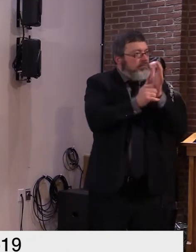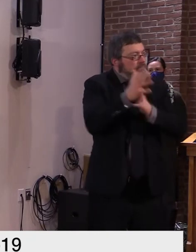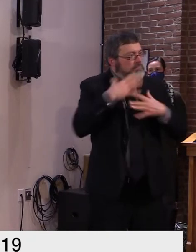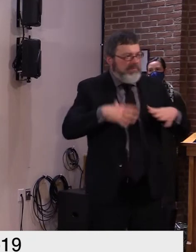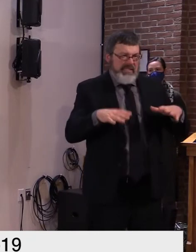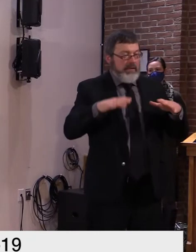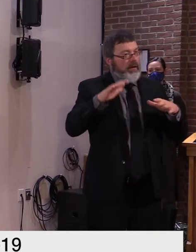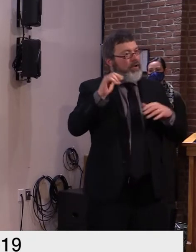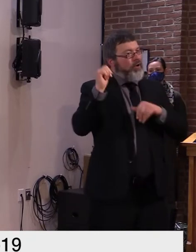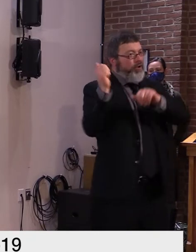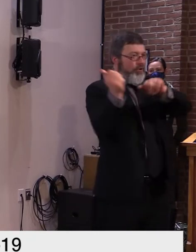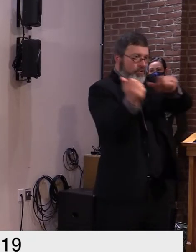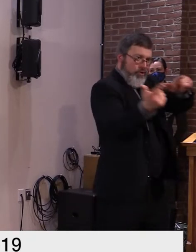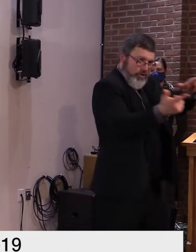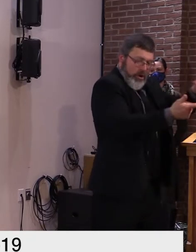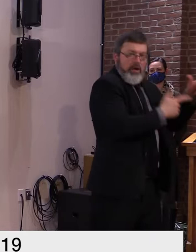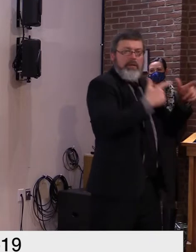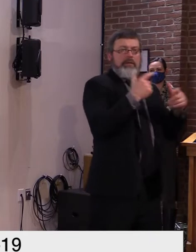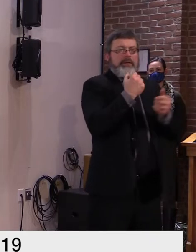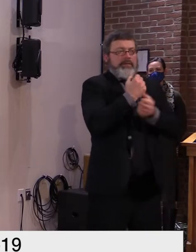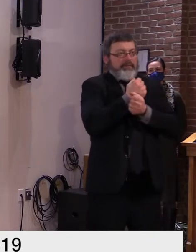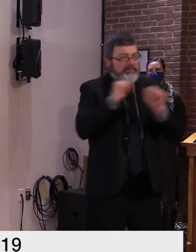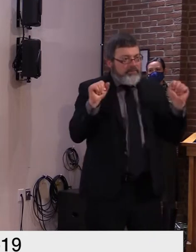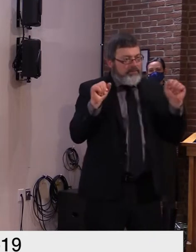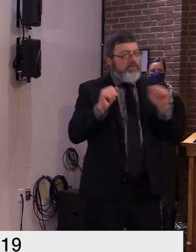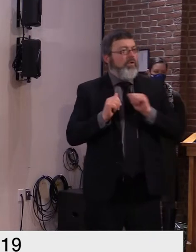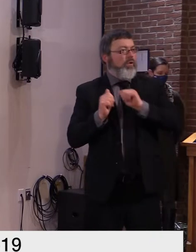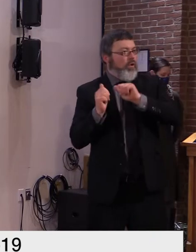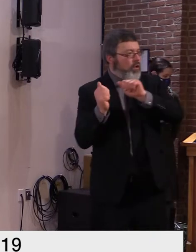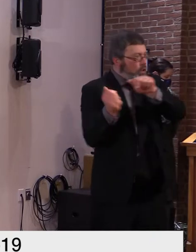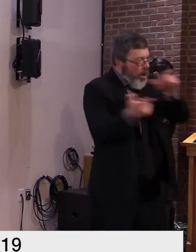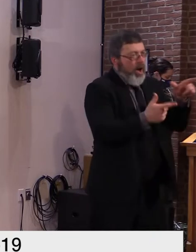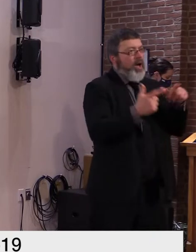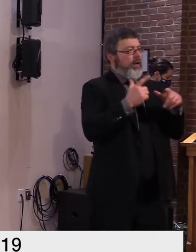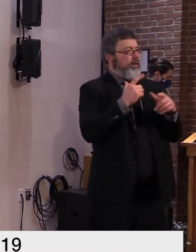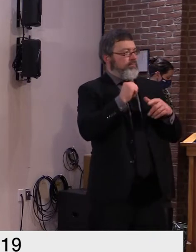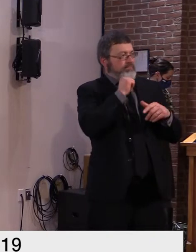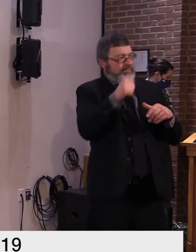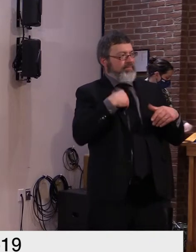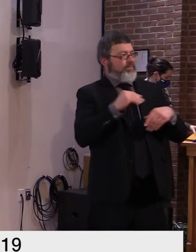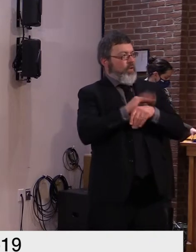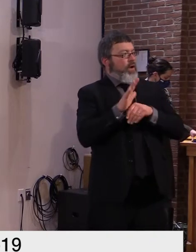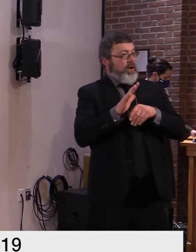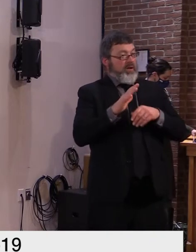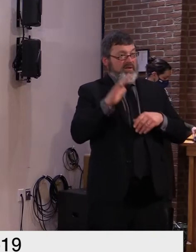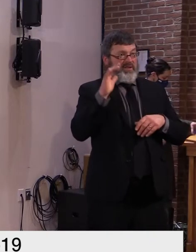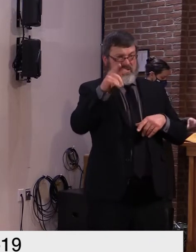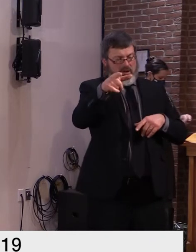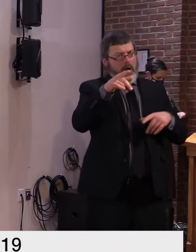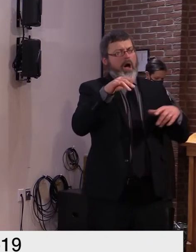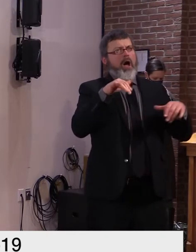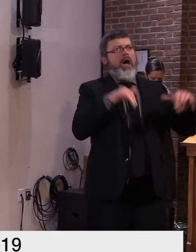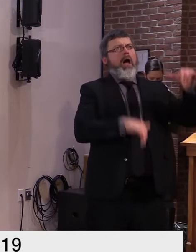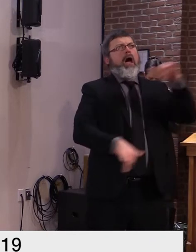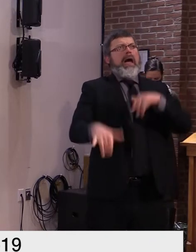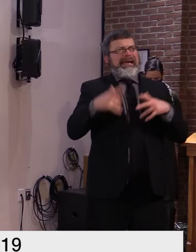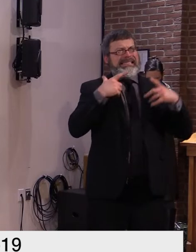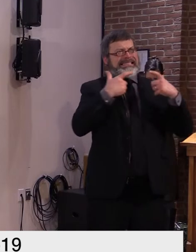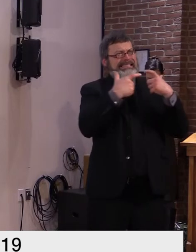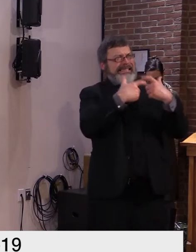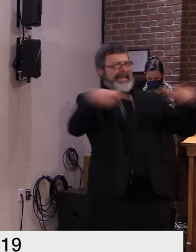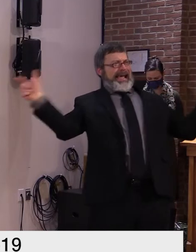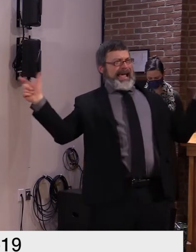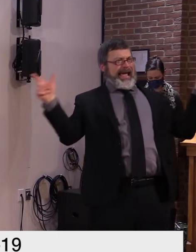is a very large workforce that is also circulating in the community where transmission can more